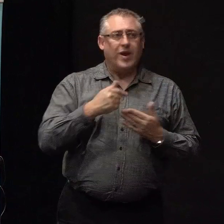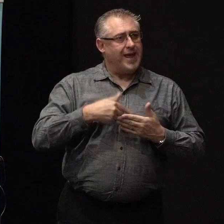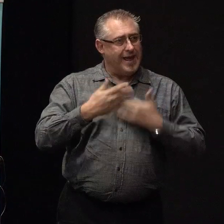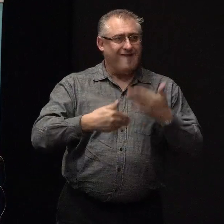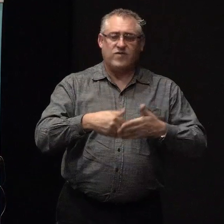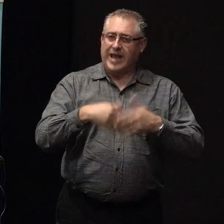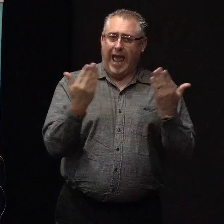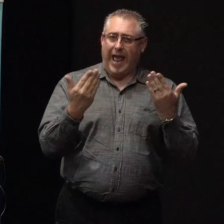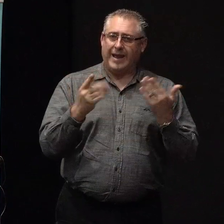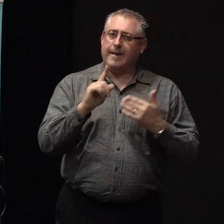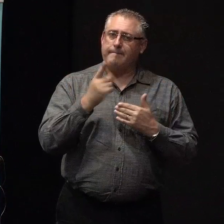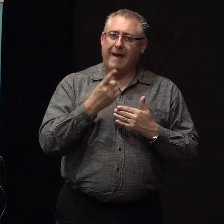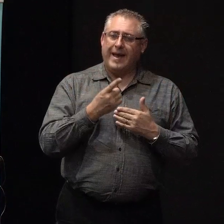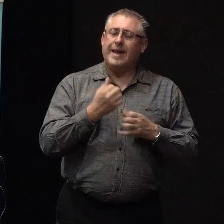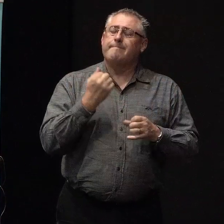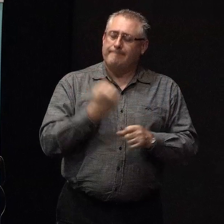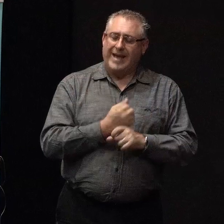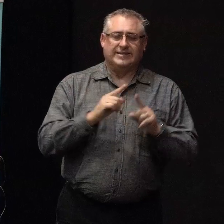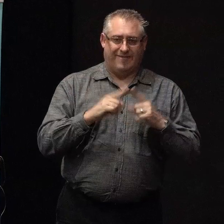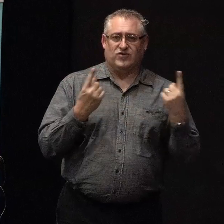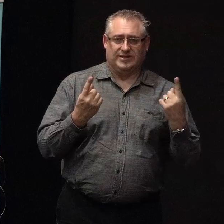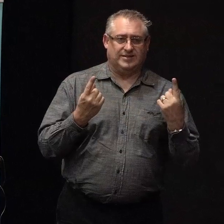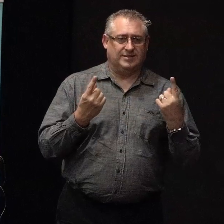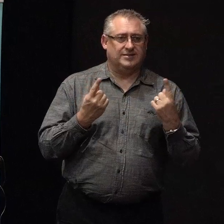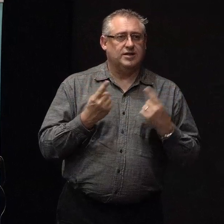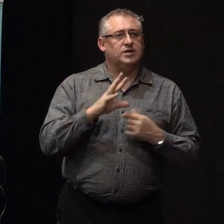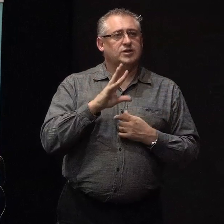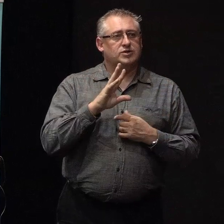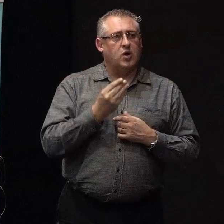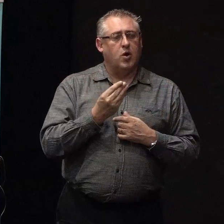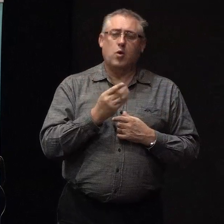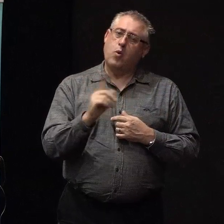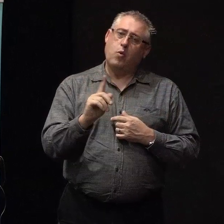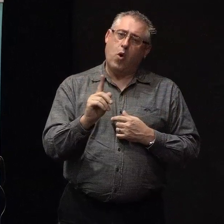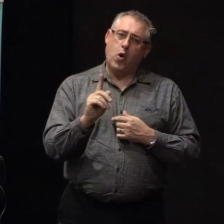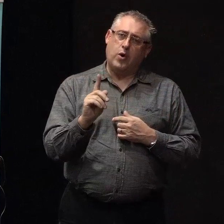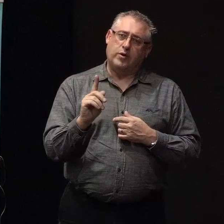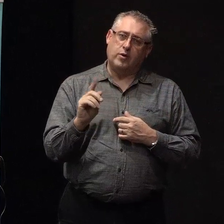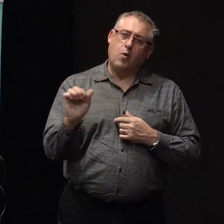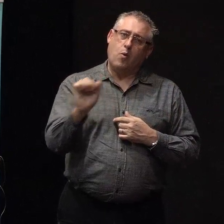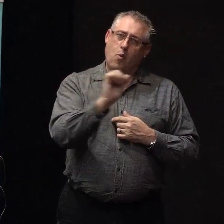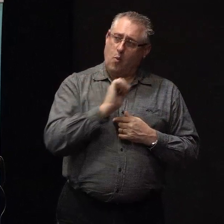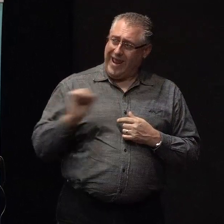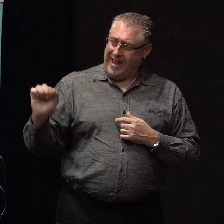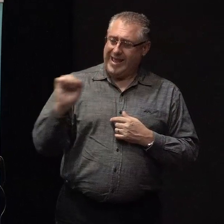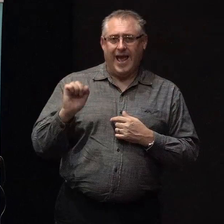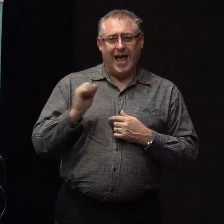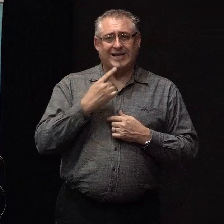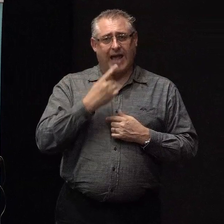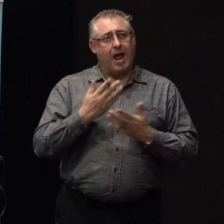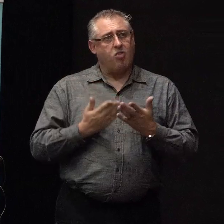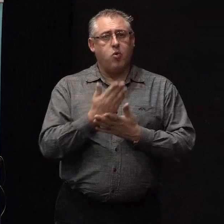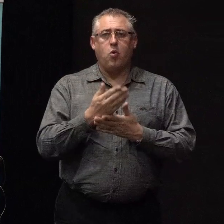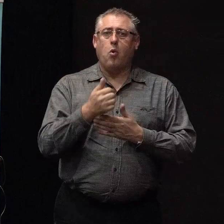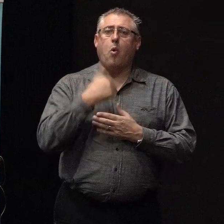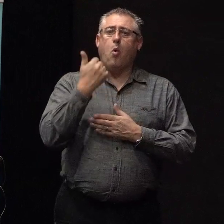day, but it does make a difference. And so what we are saying through the All Right campaign